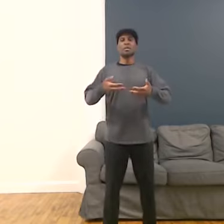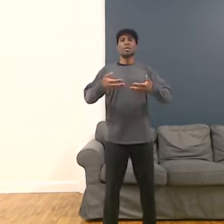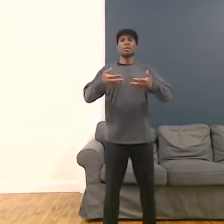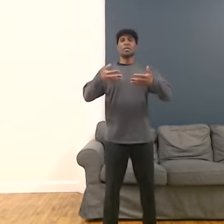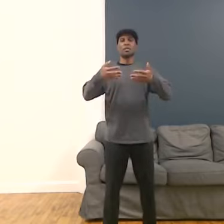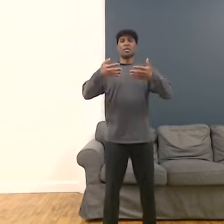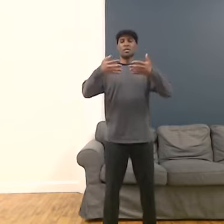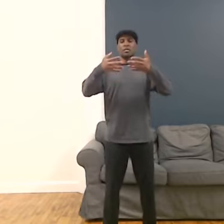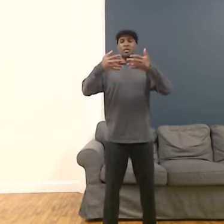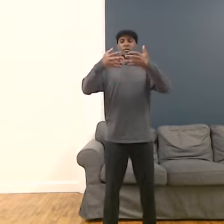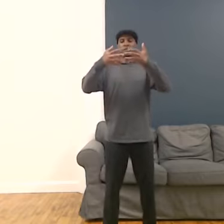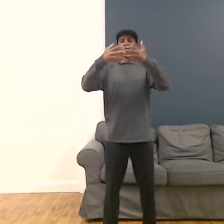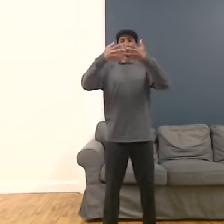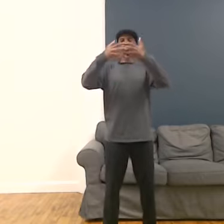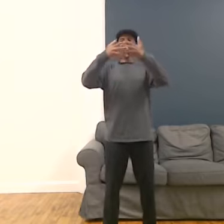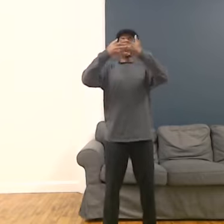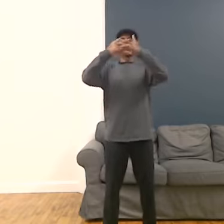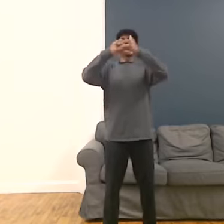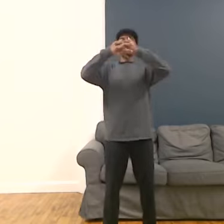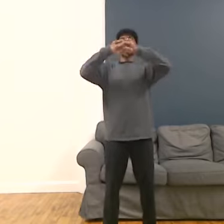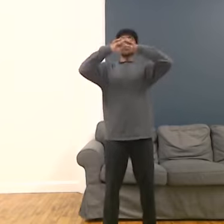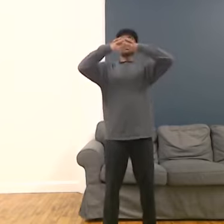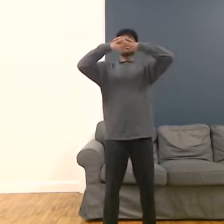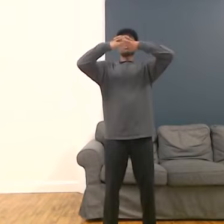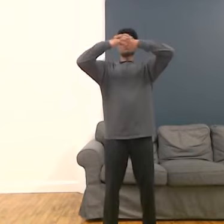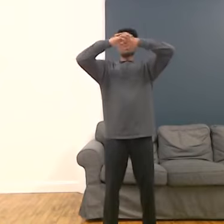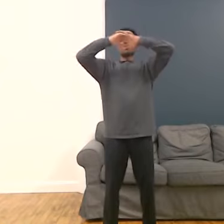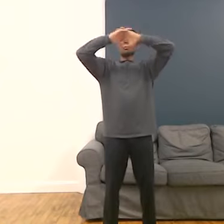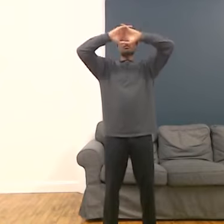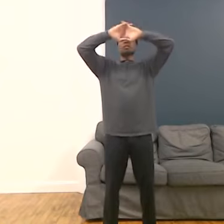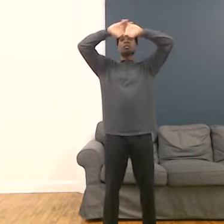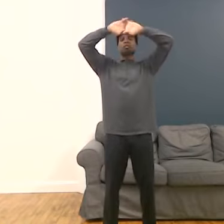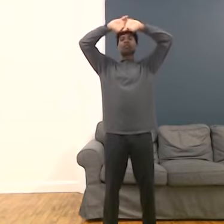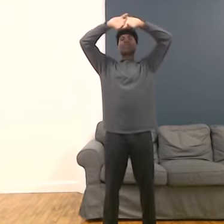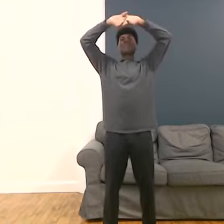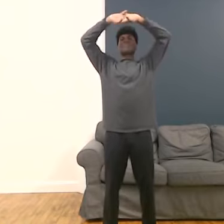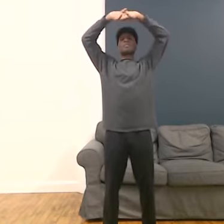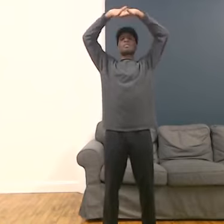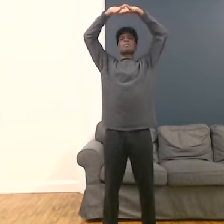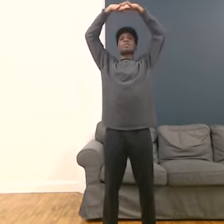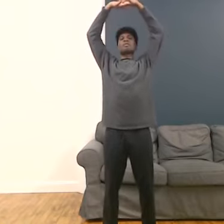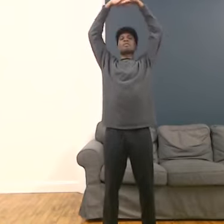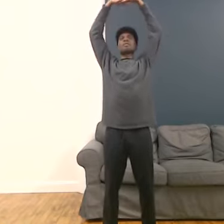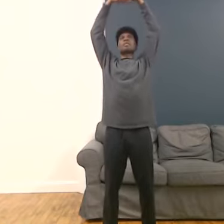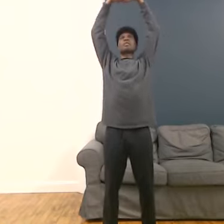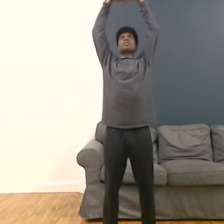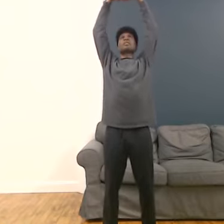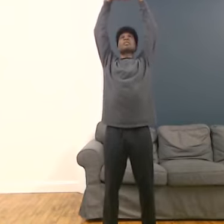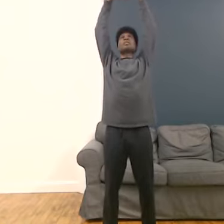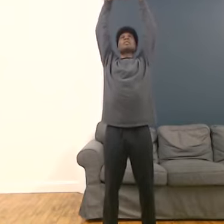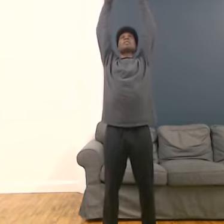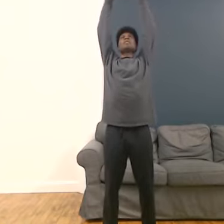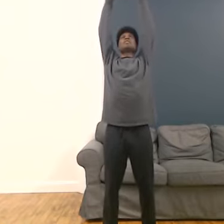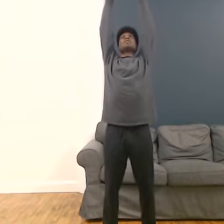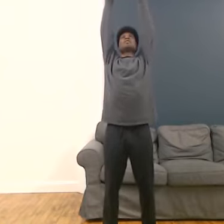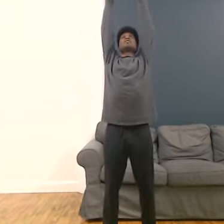We're going to inflow the fingers around the face. Exhale. Press up if you like. You can